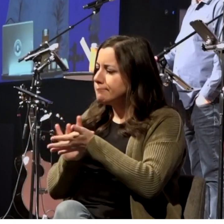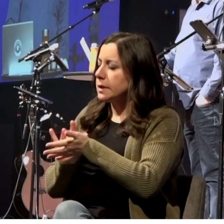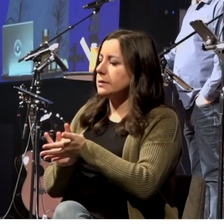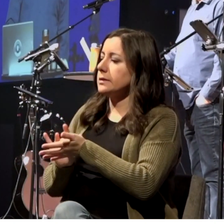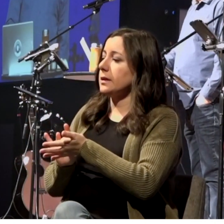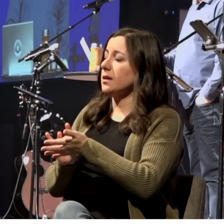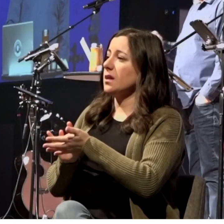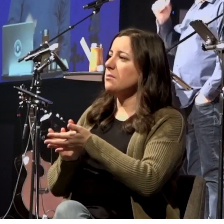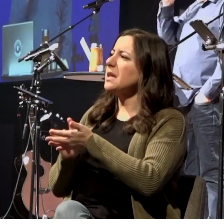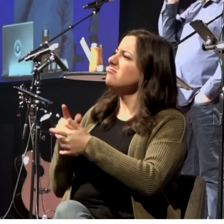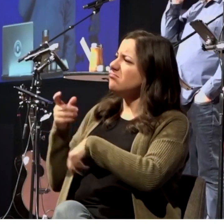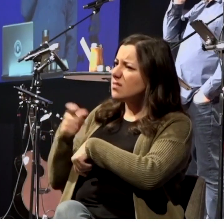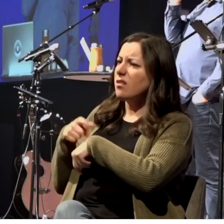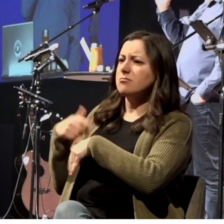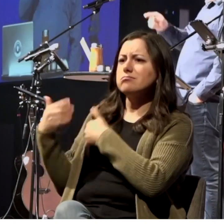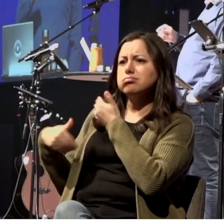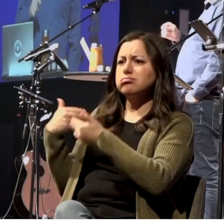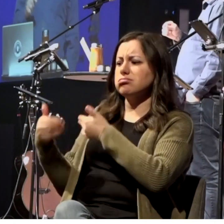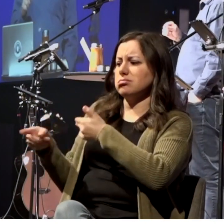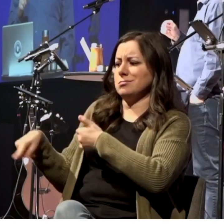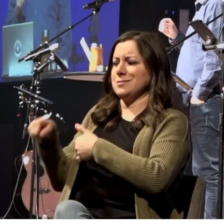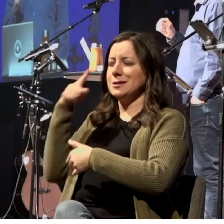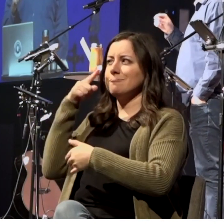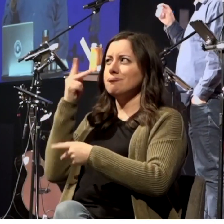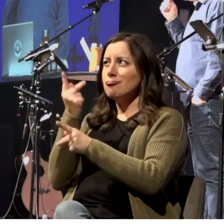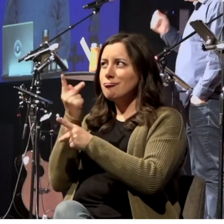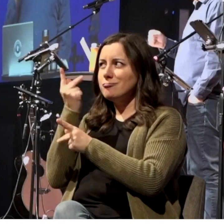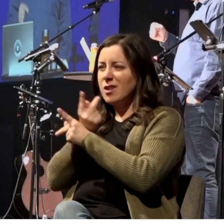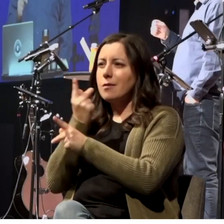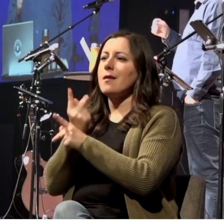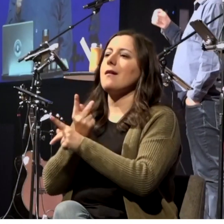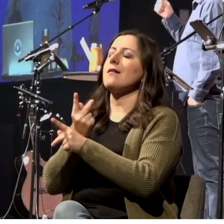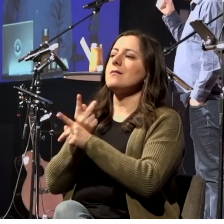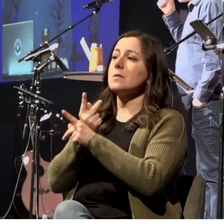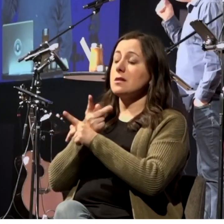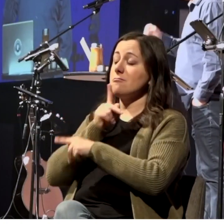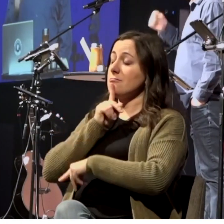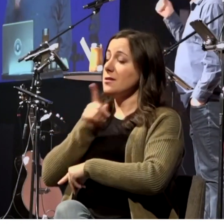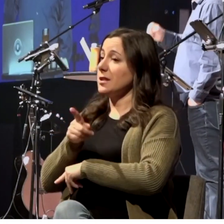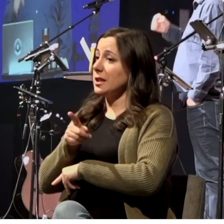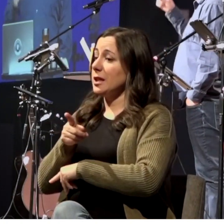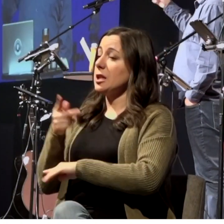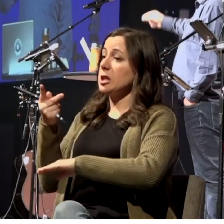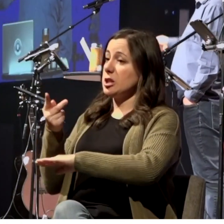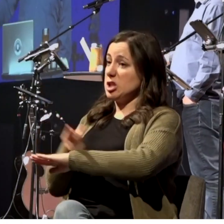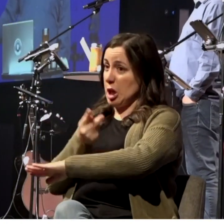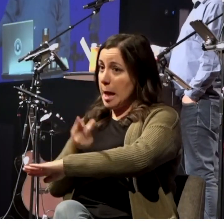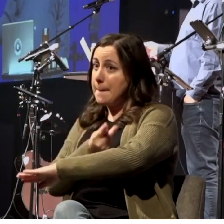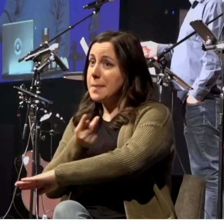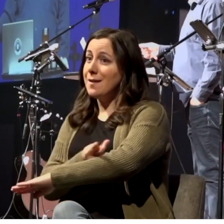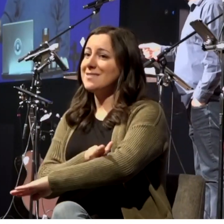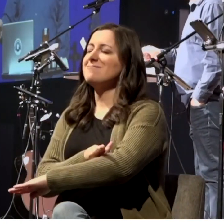But over time, what they discovered was that sheep are much better at creating antibodies.